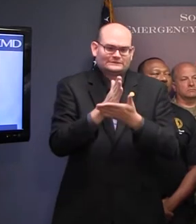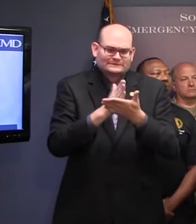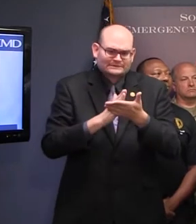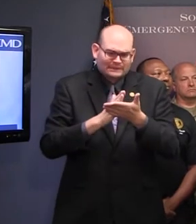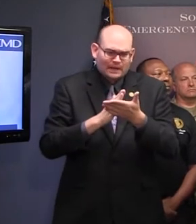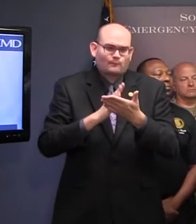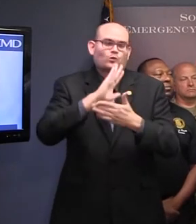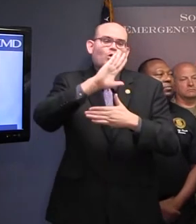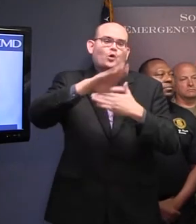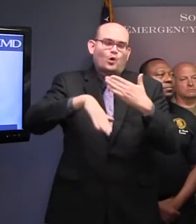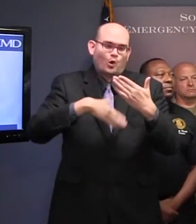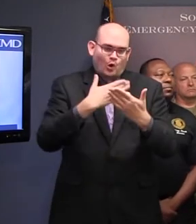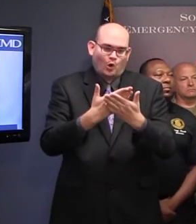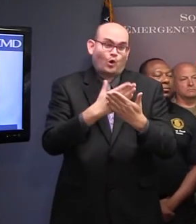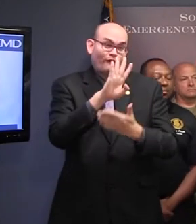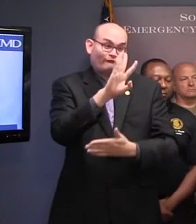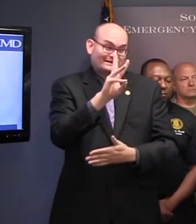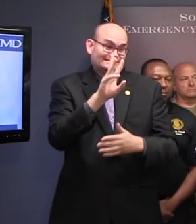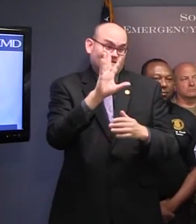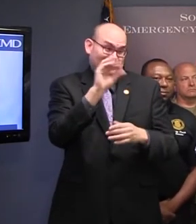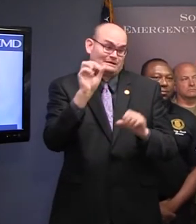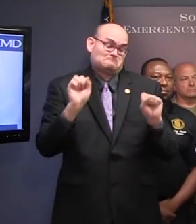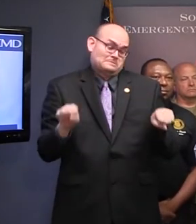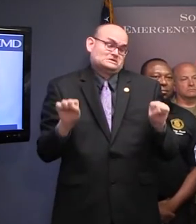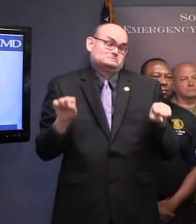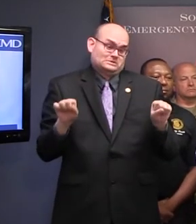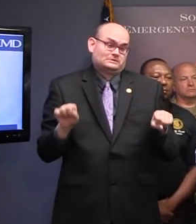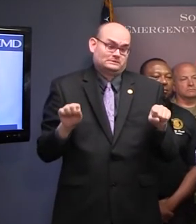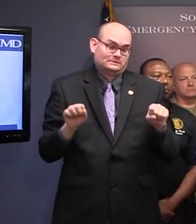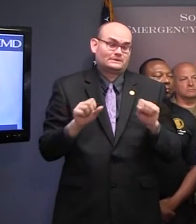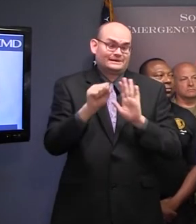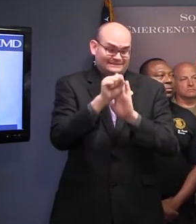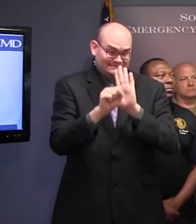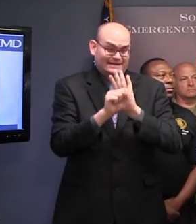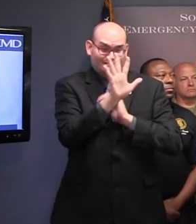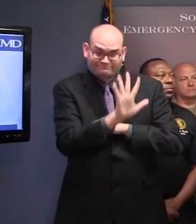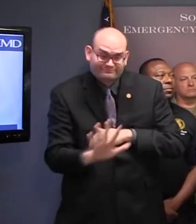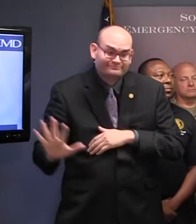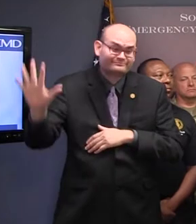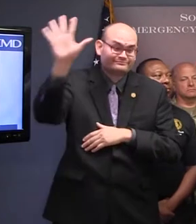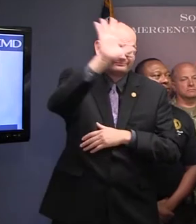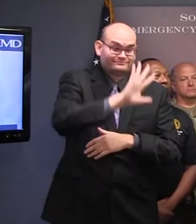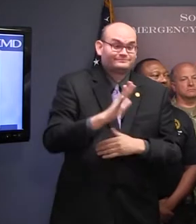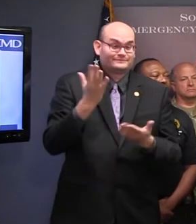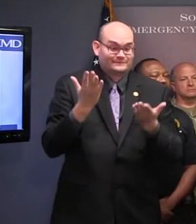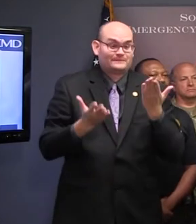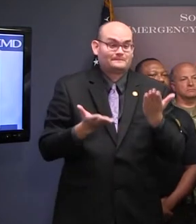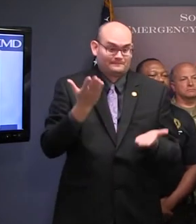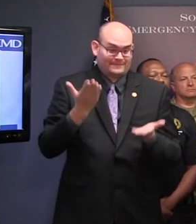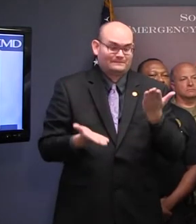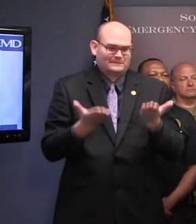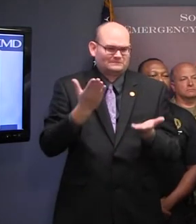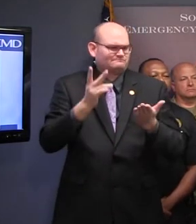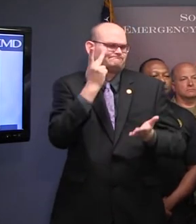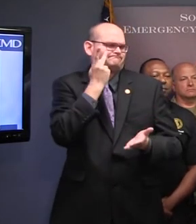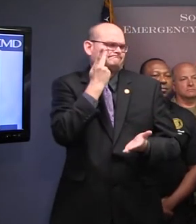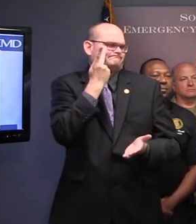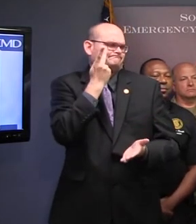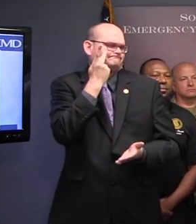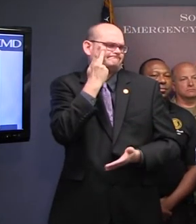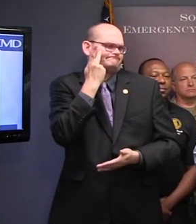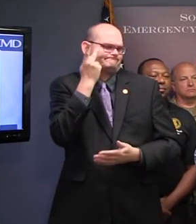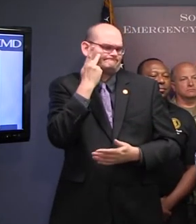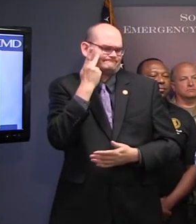in the state. Again, I will announce tomorrow, it's likely, it's likely, that schools and state government